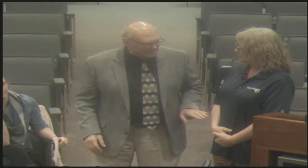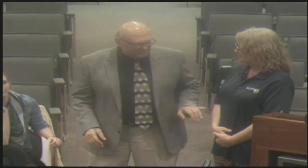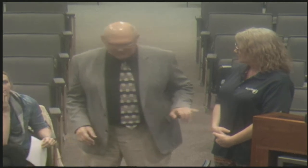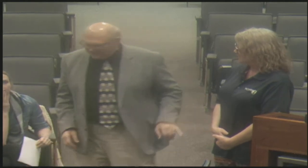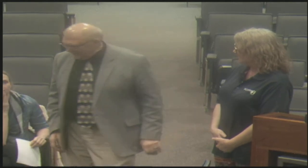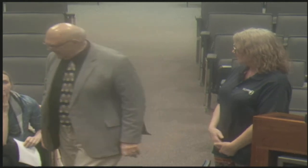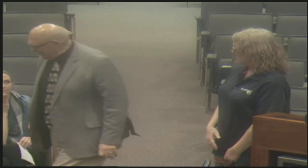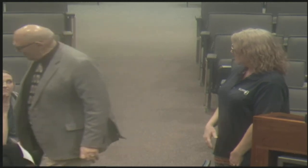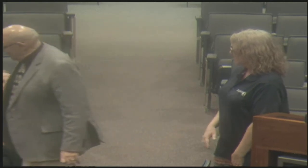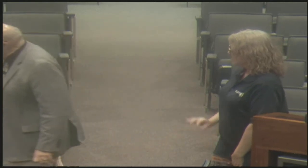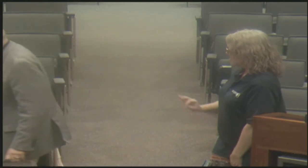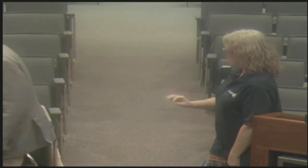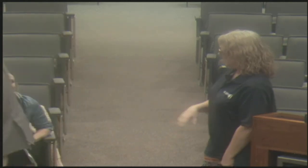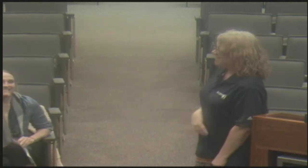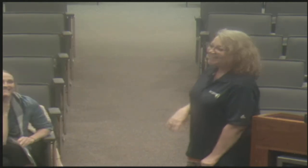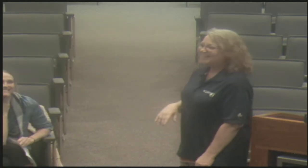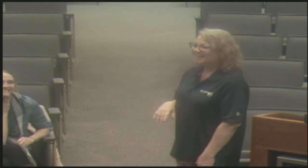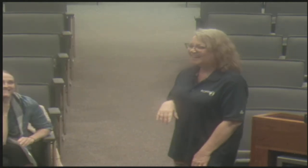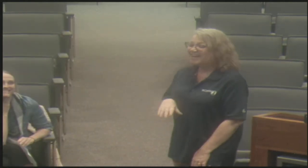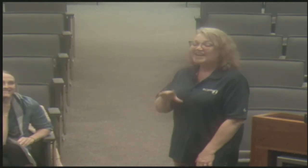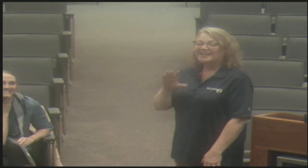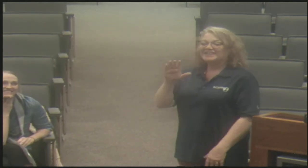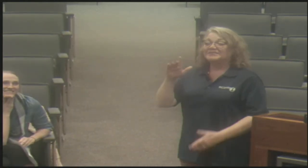Very good. were just repeating that for the camera.